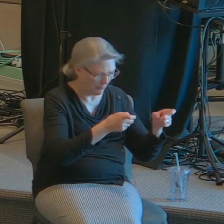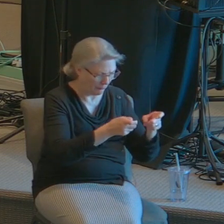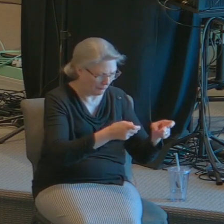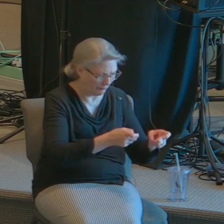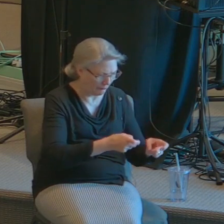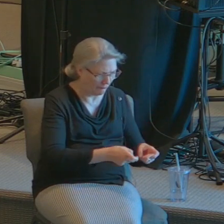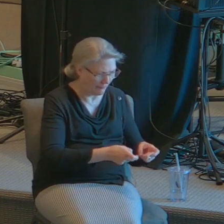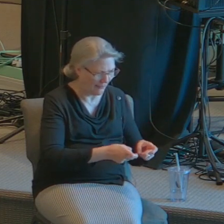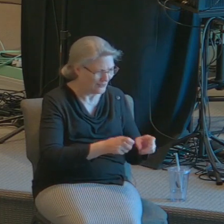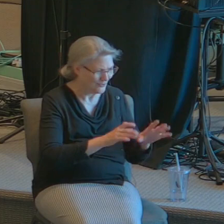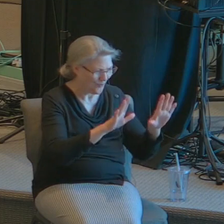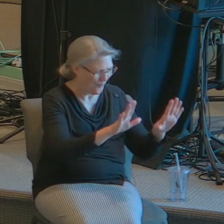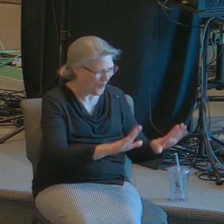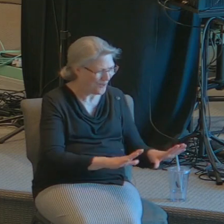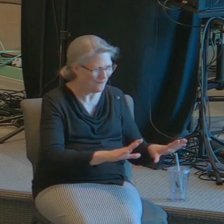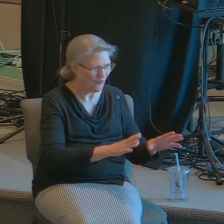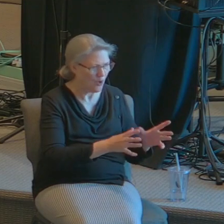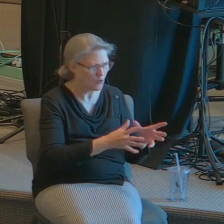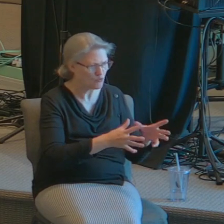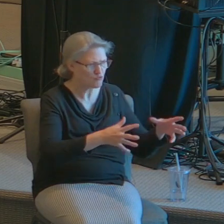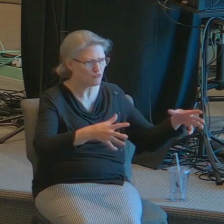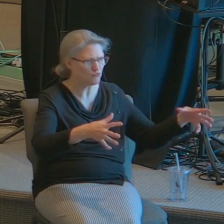and make it succeed